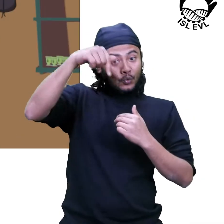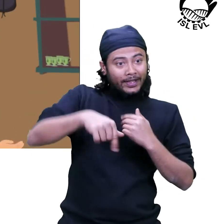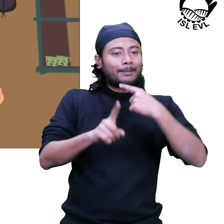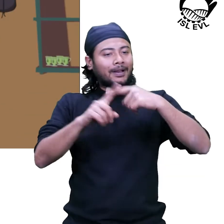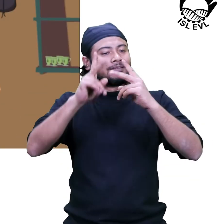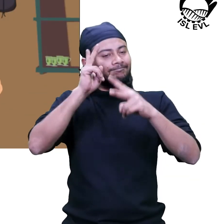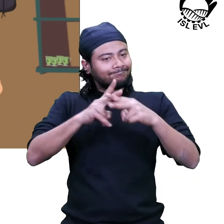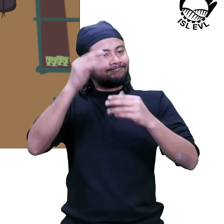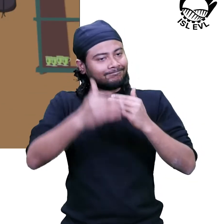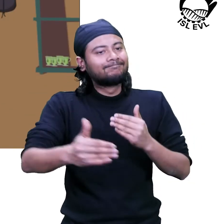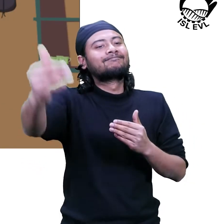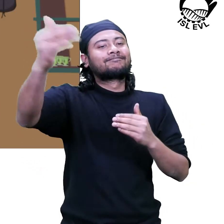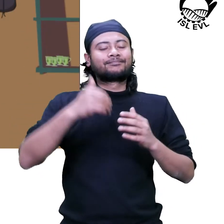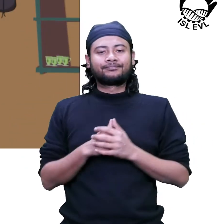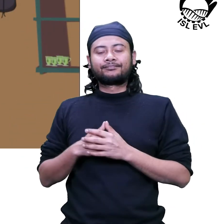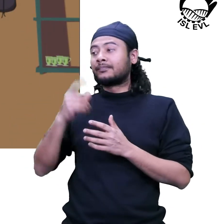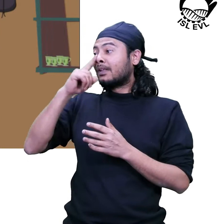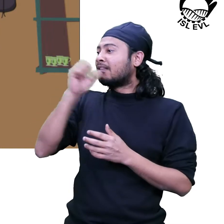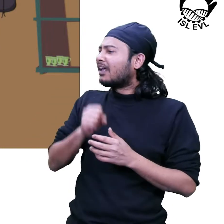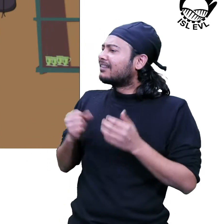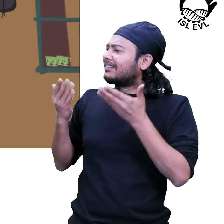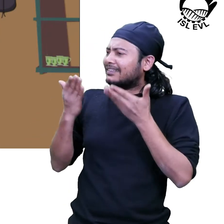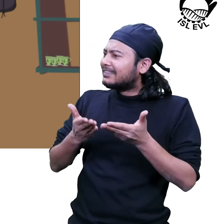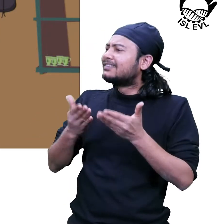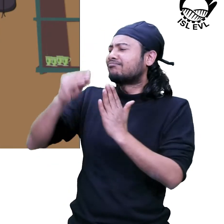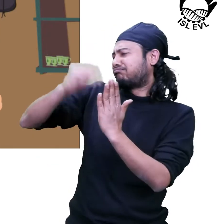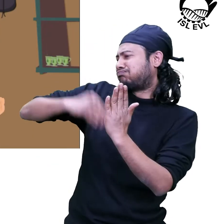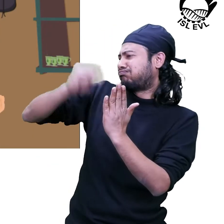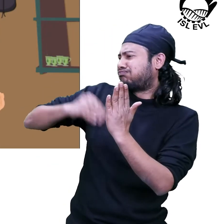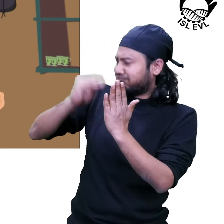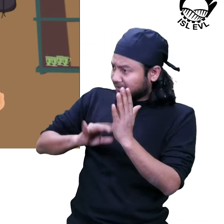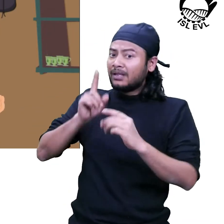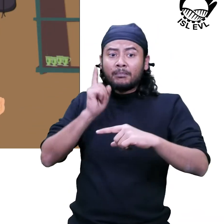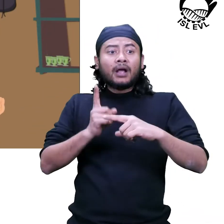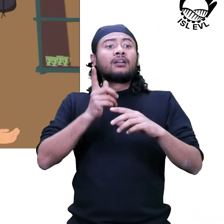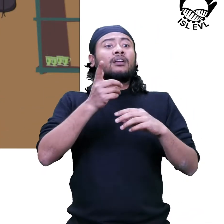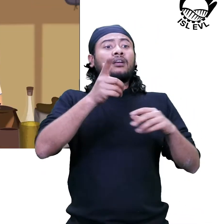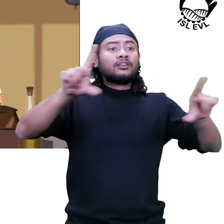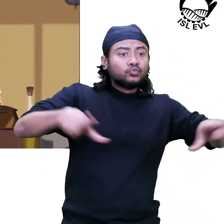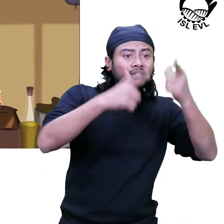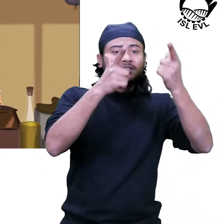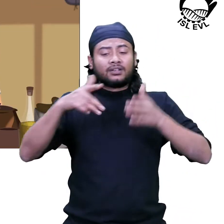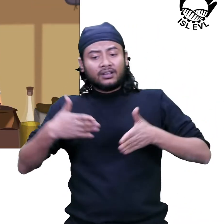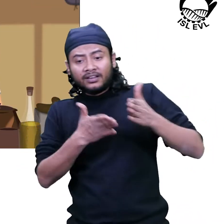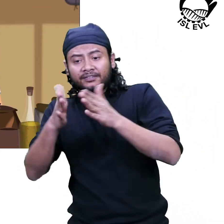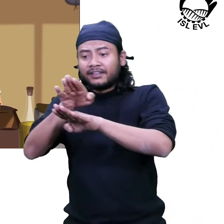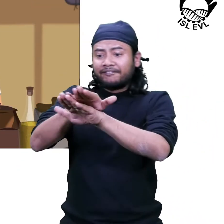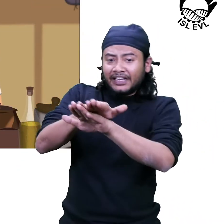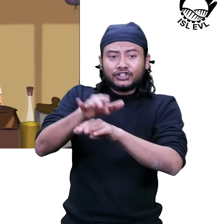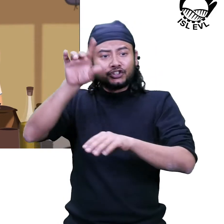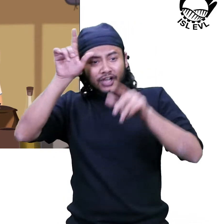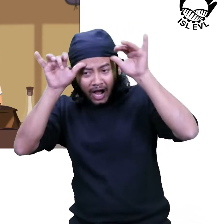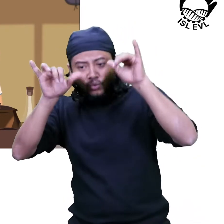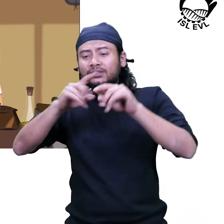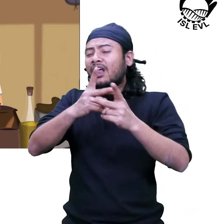Grandma, this was all about documenting. What happens when these resources are used? That's a very